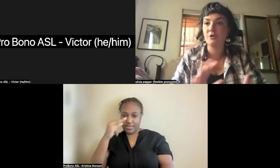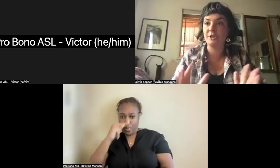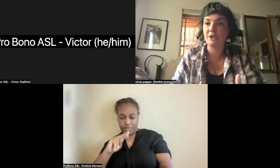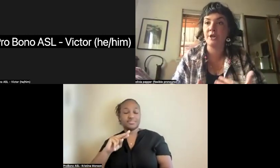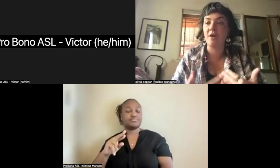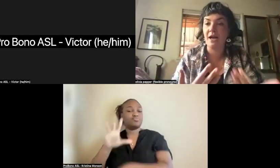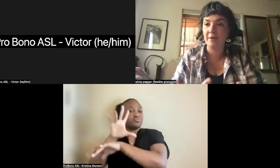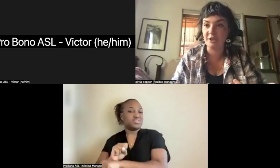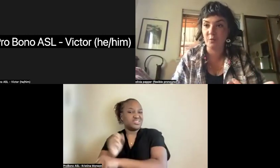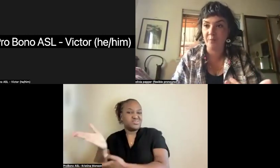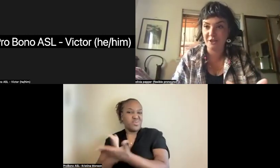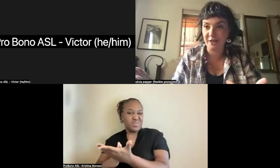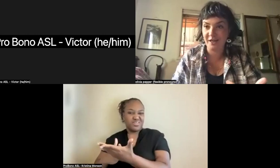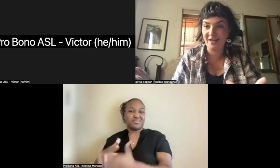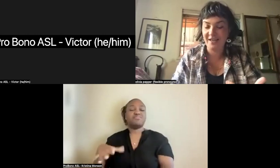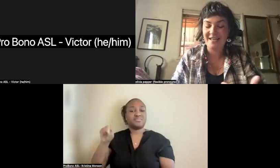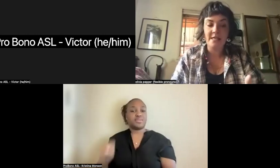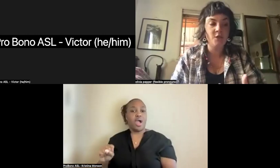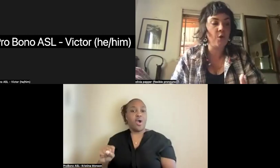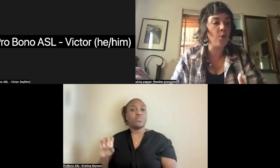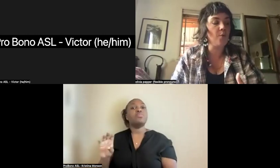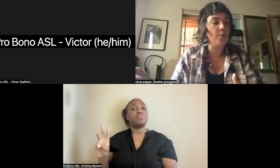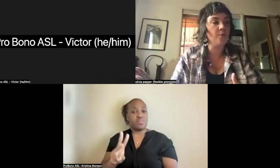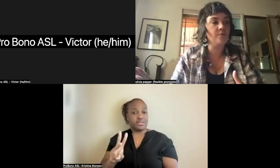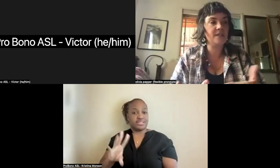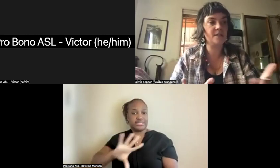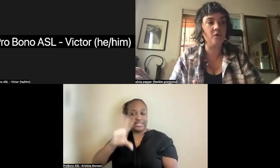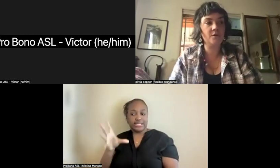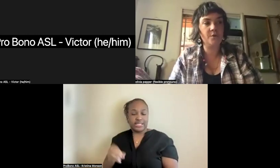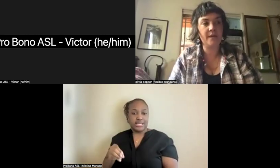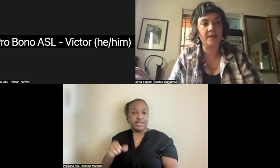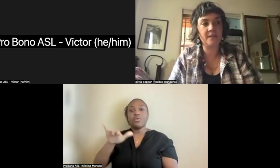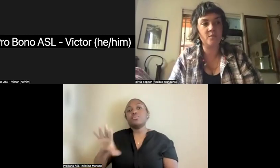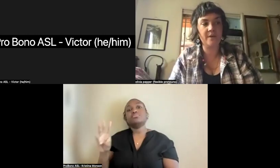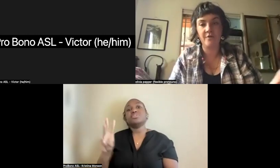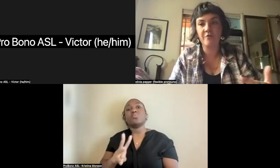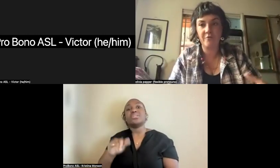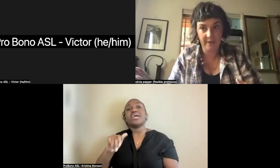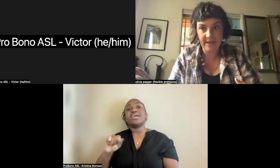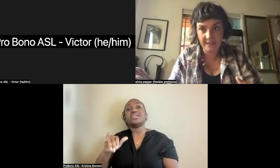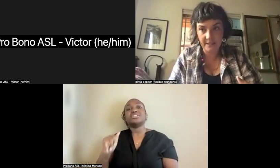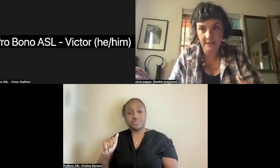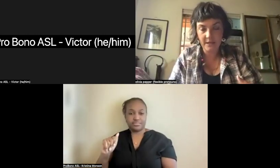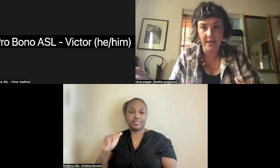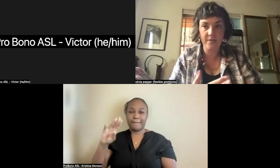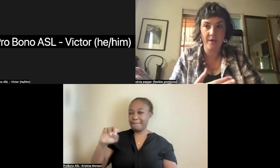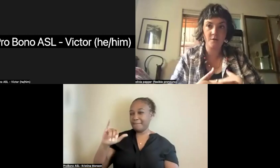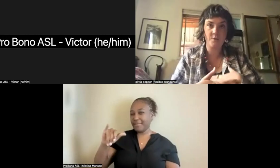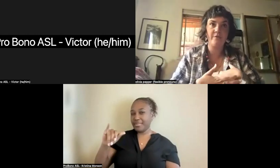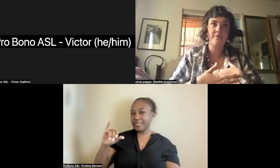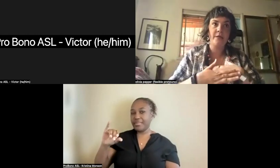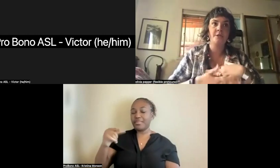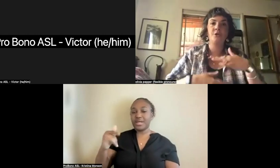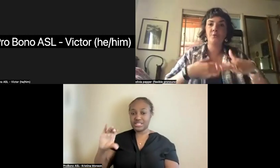tradition of high ritual magic. So this is also connected with the Freemasons and their